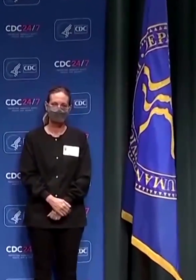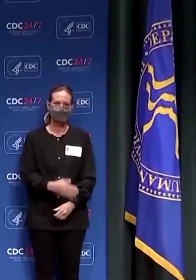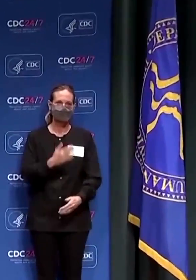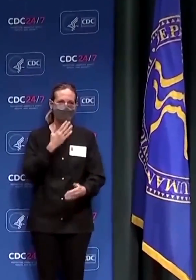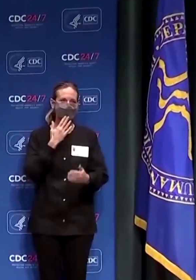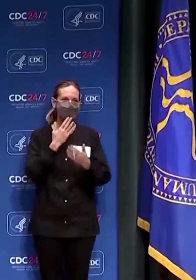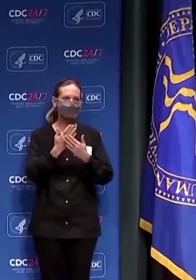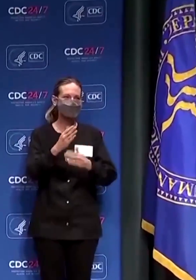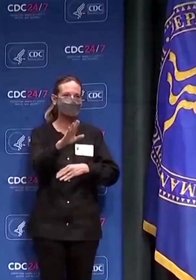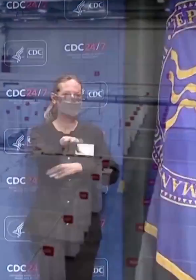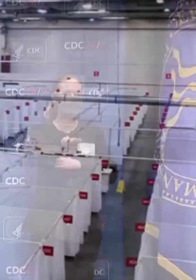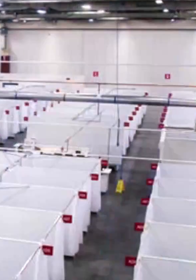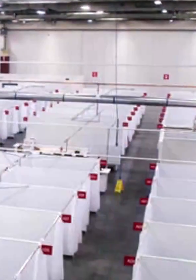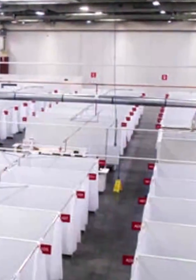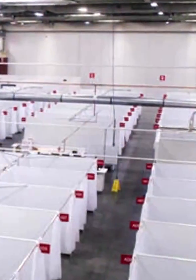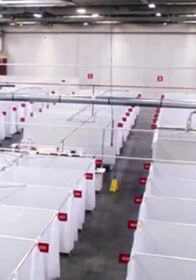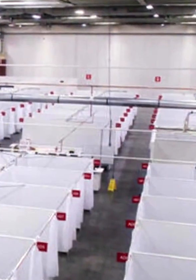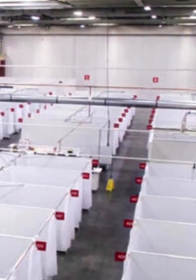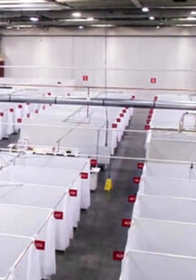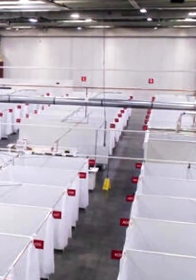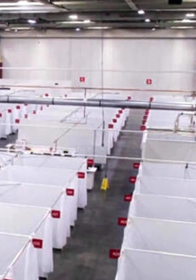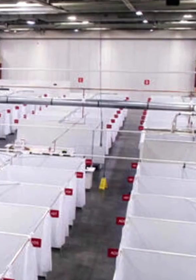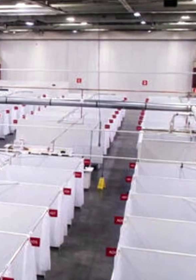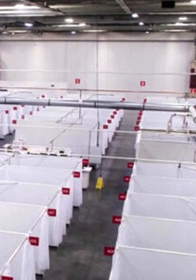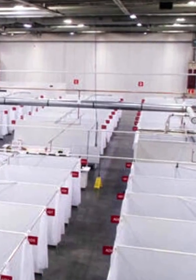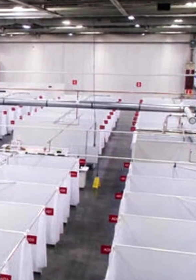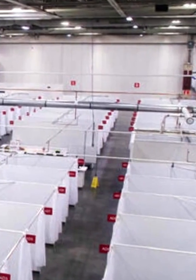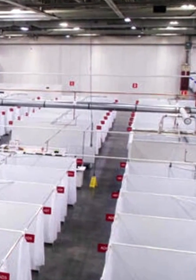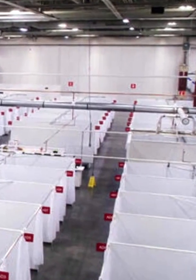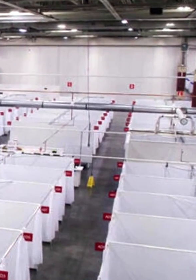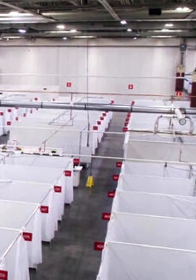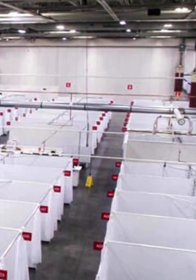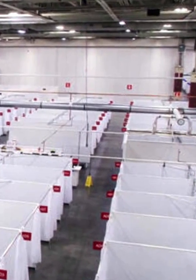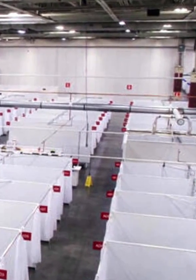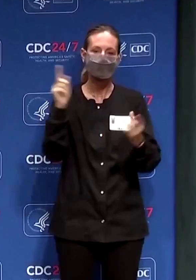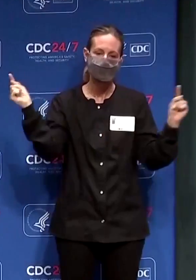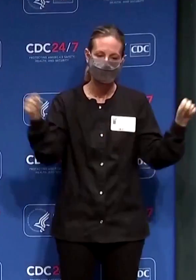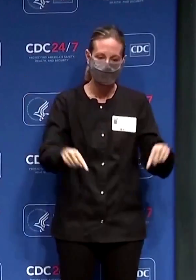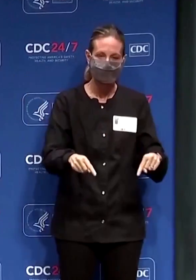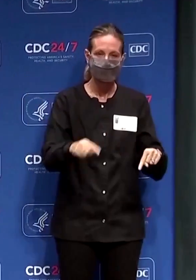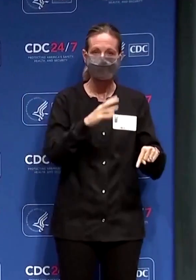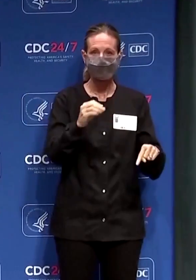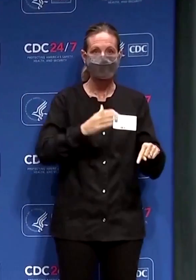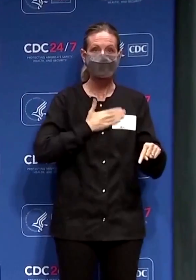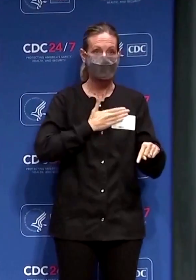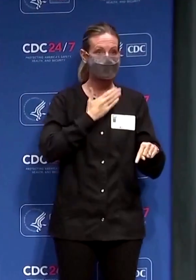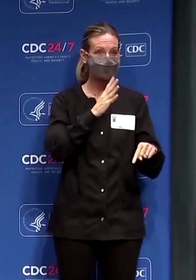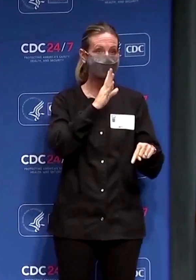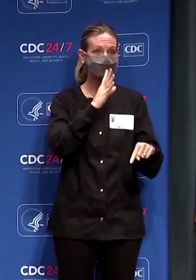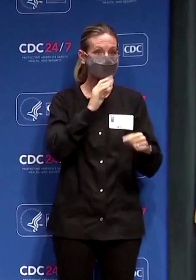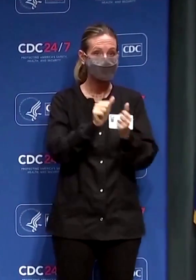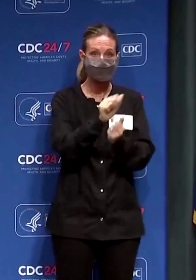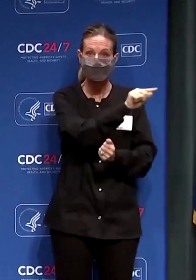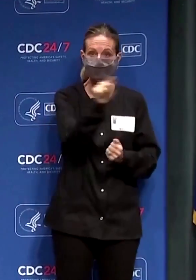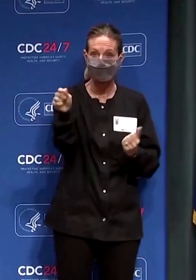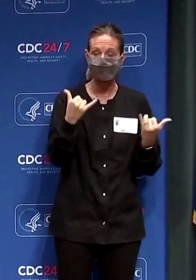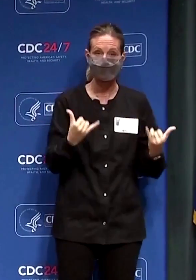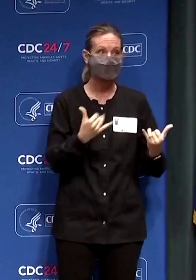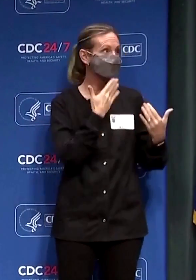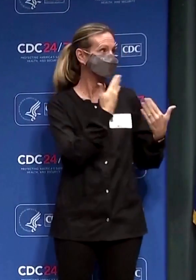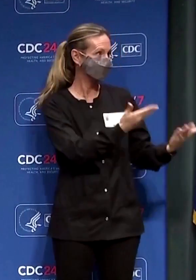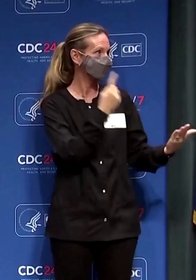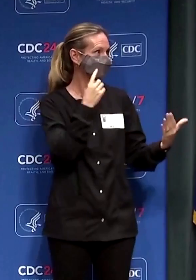stressed on wednesday that the coronavirus pandemic is far from over and the cdc's deputy director for infectious